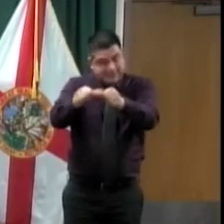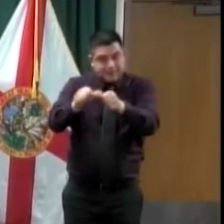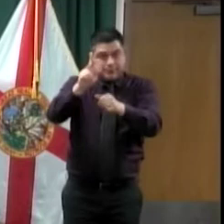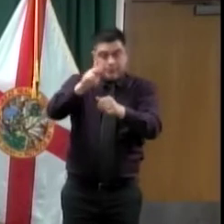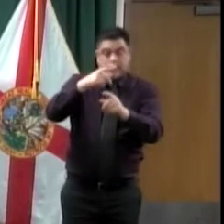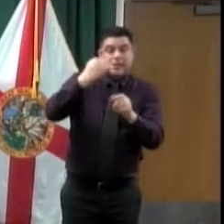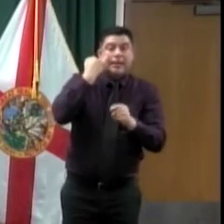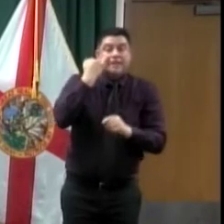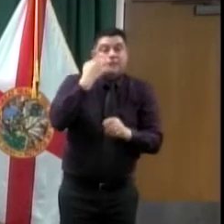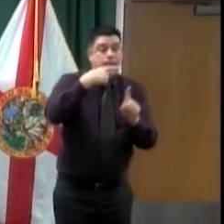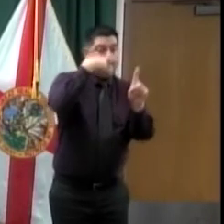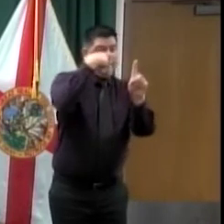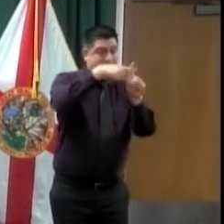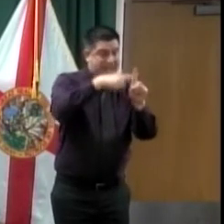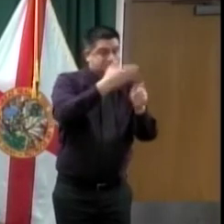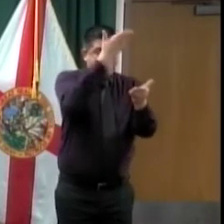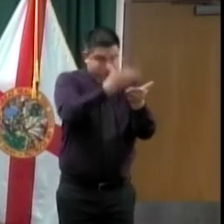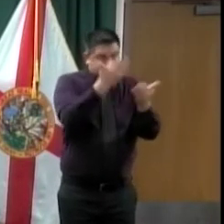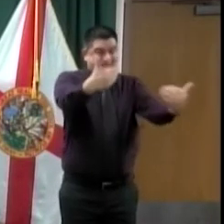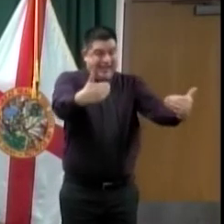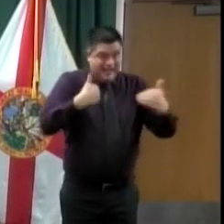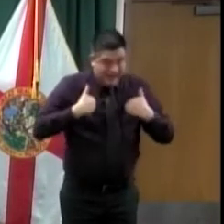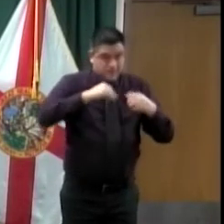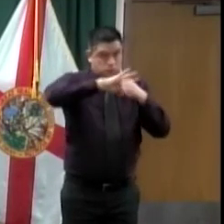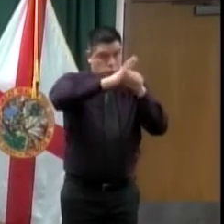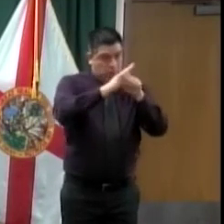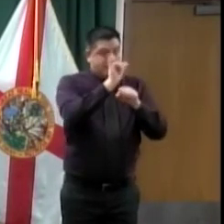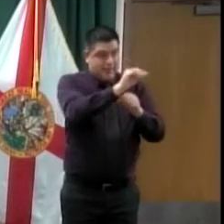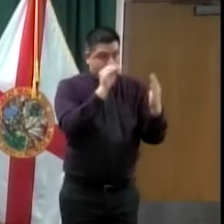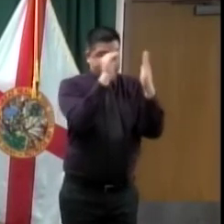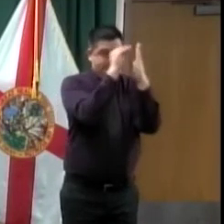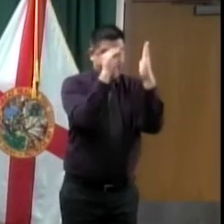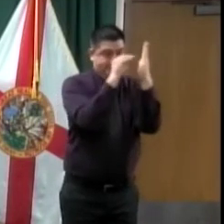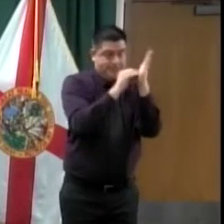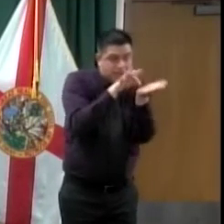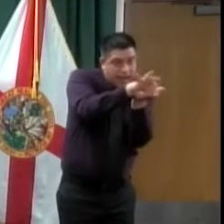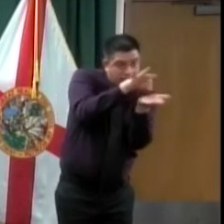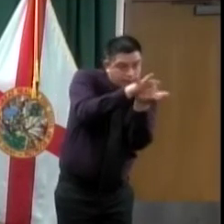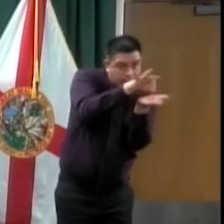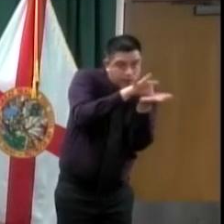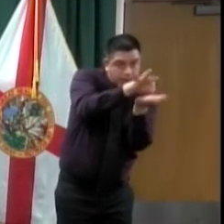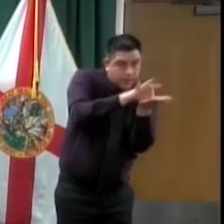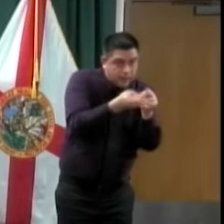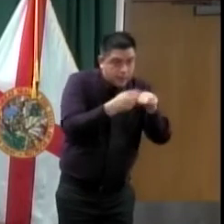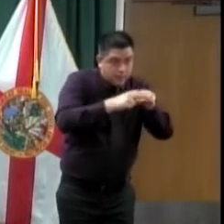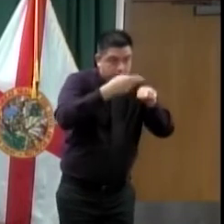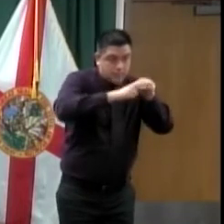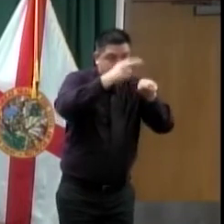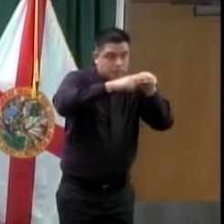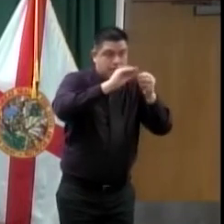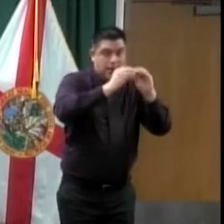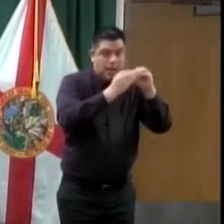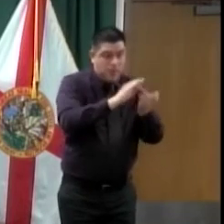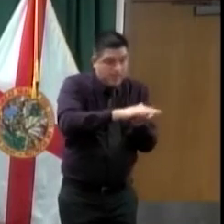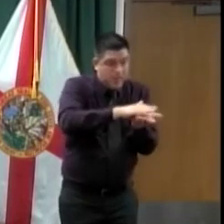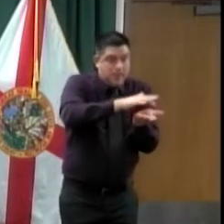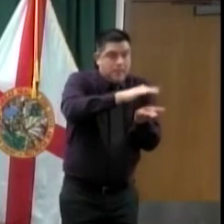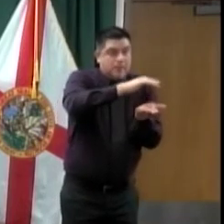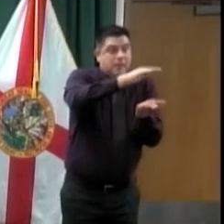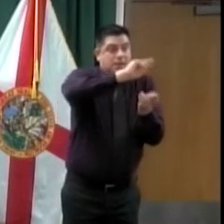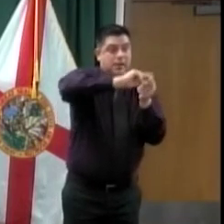numbers are continuing to go up. But I need to just turn to that again just to make sure I say the right numbers.